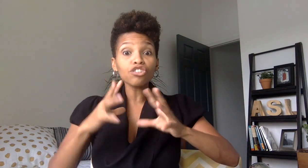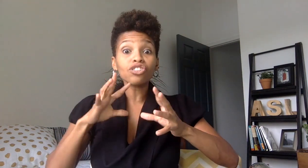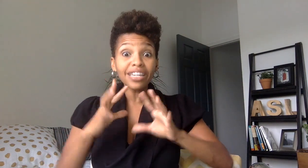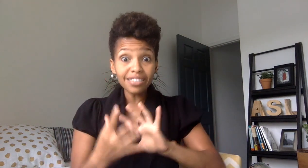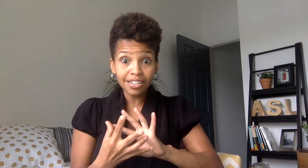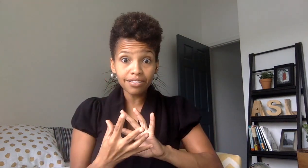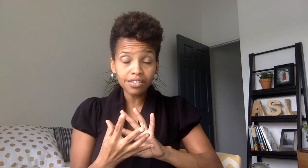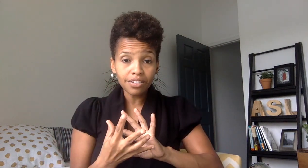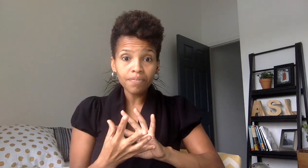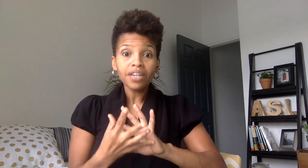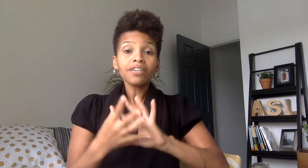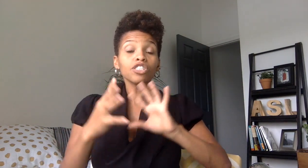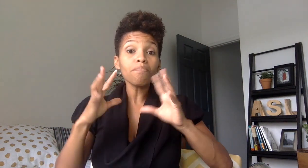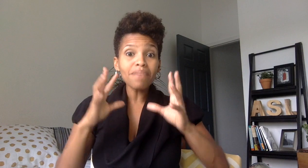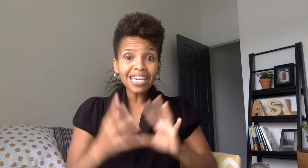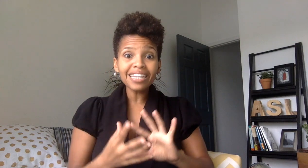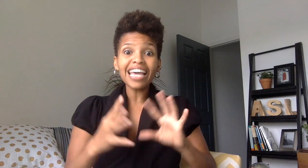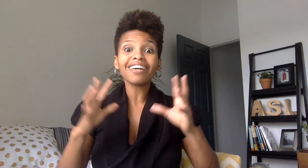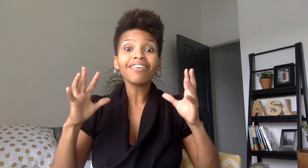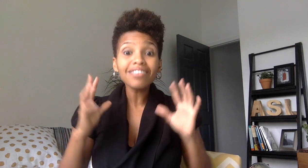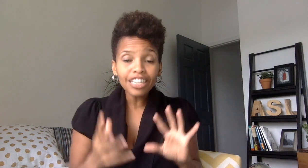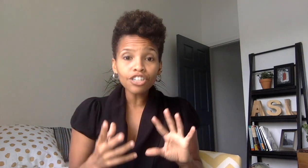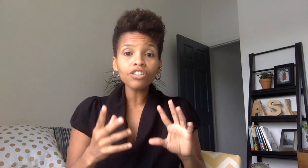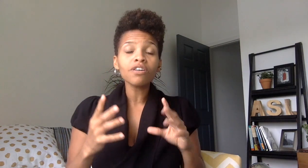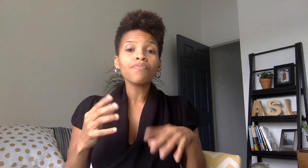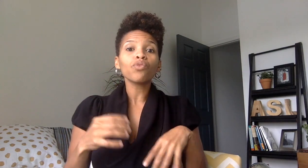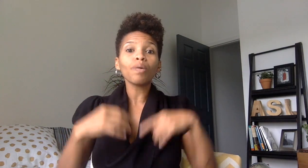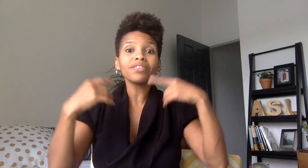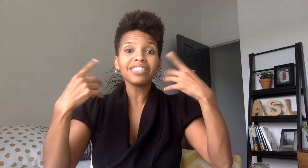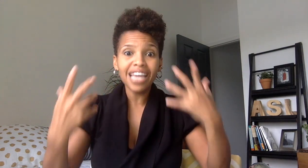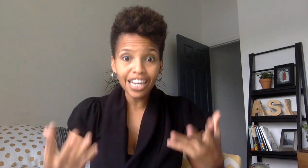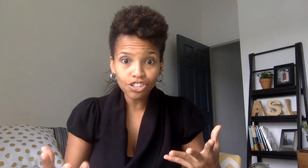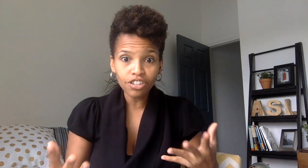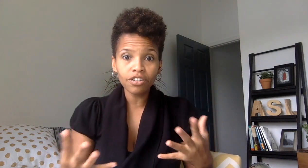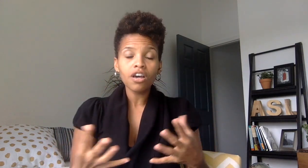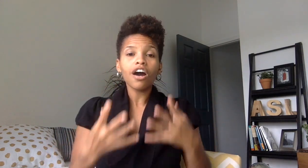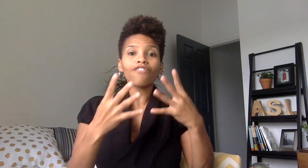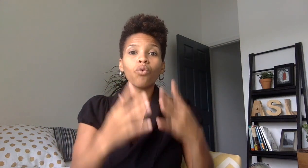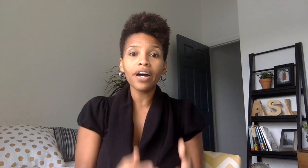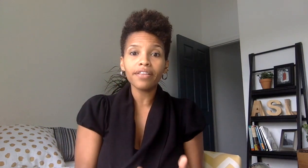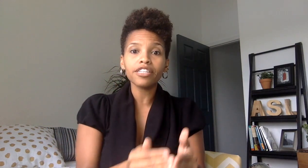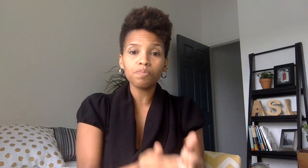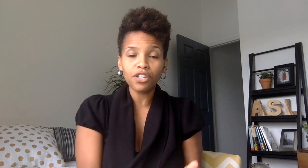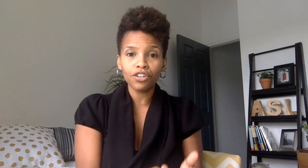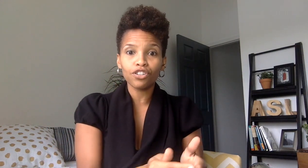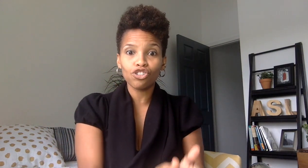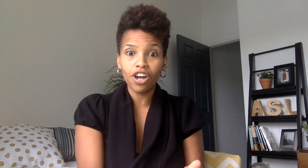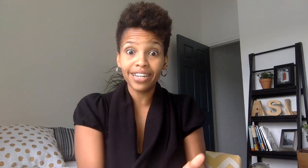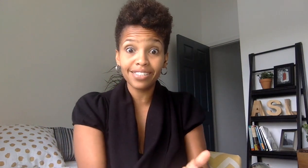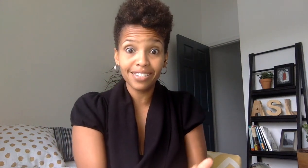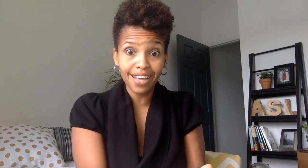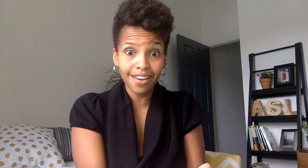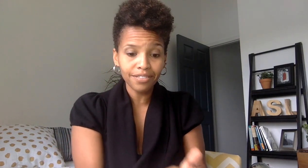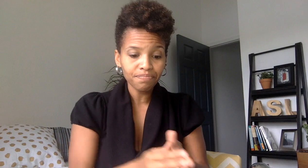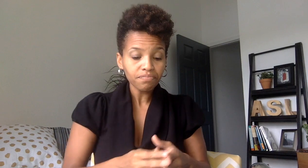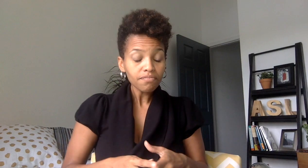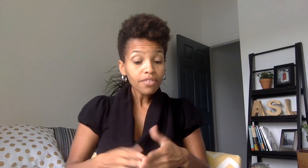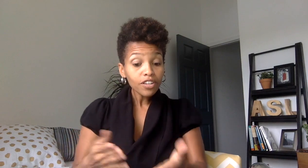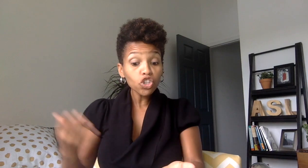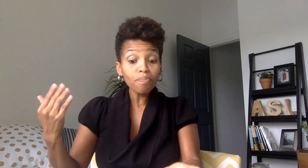sentence to make it a clear representation of what the speaker is trying to say so a